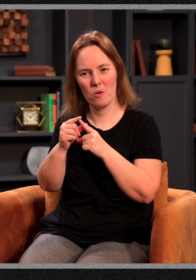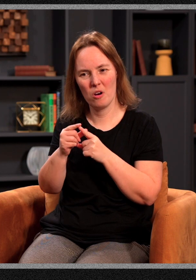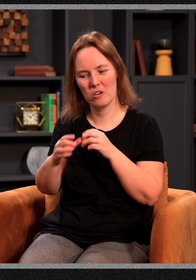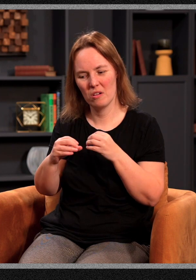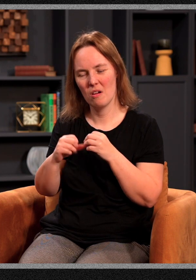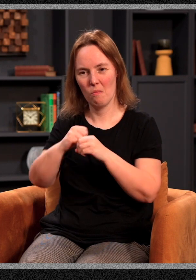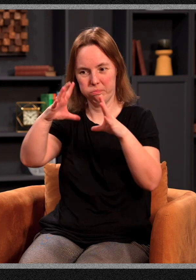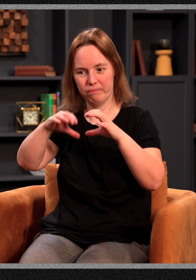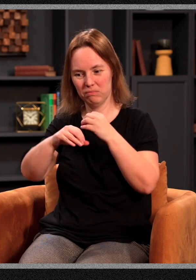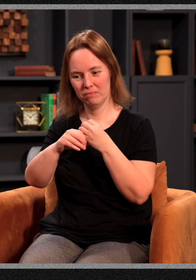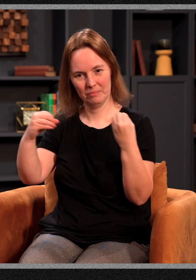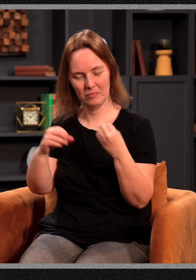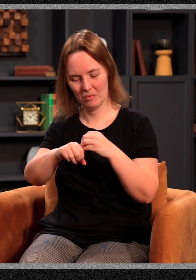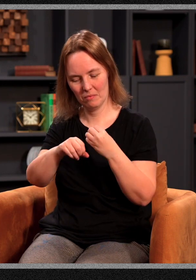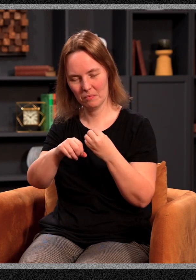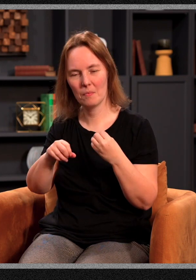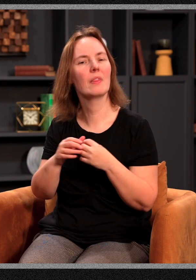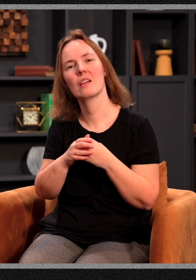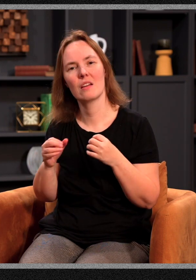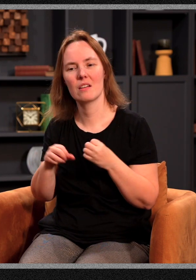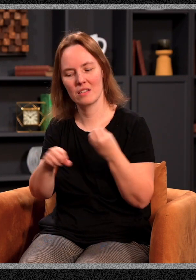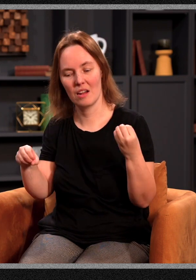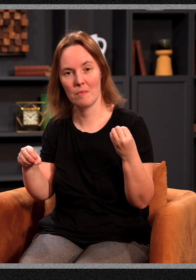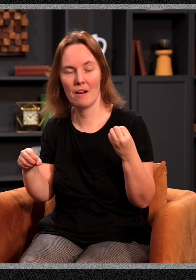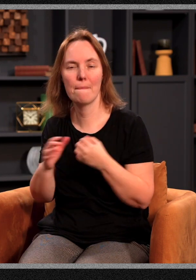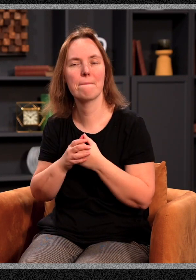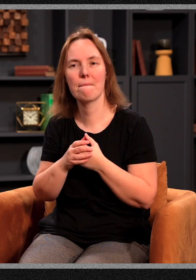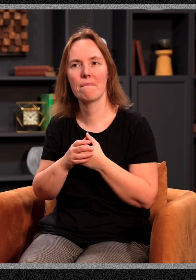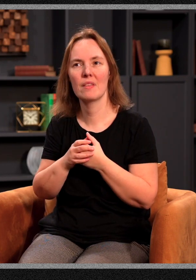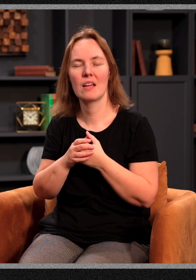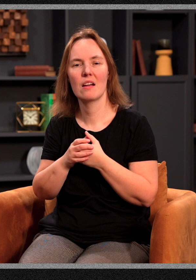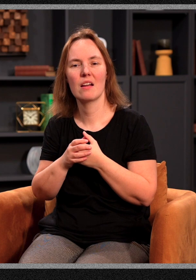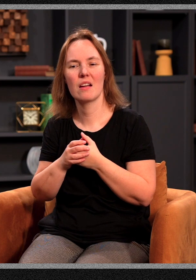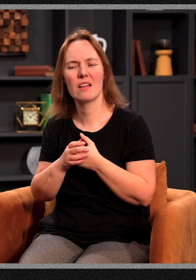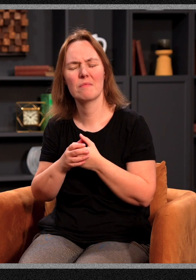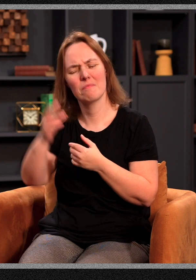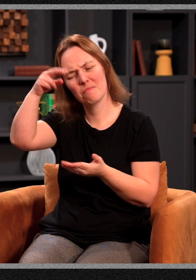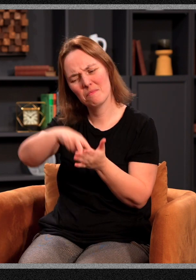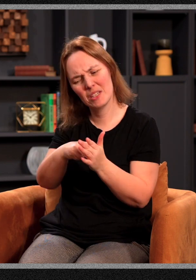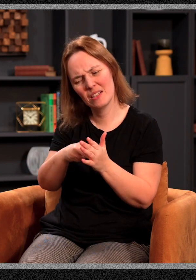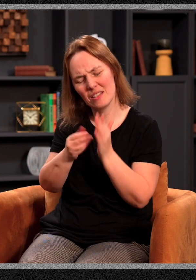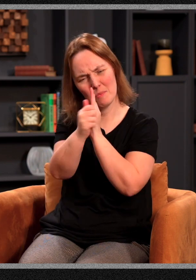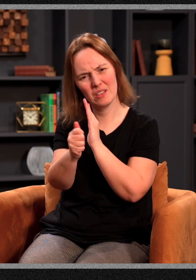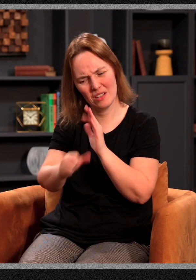dislodge things that have been locked in place for so long. But the word dunamis means ability, strength,